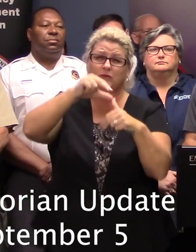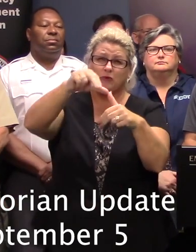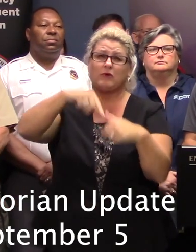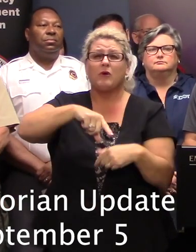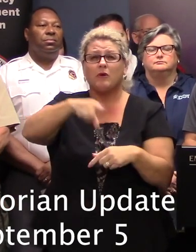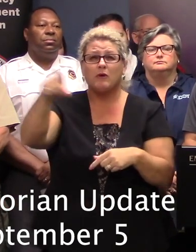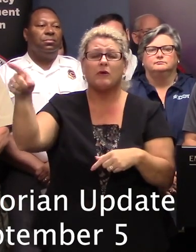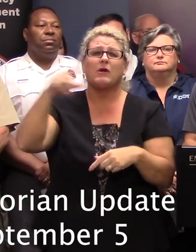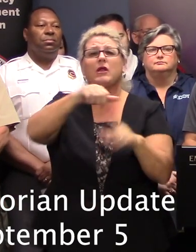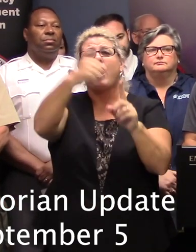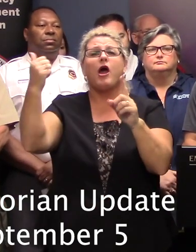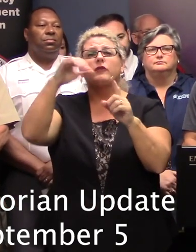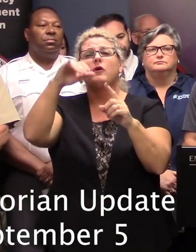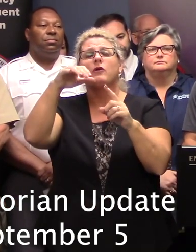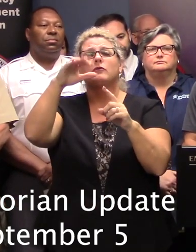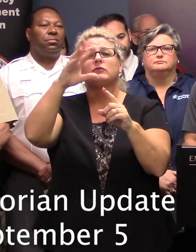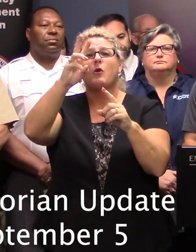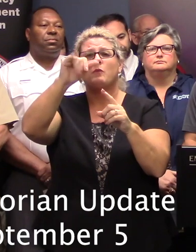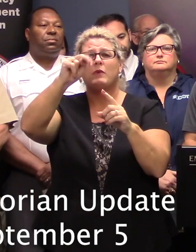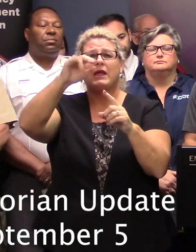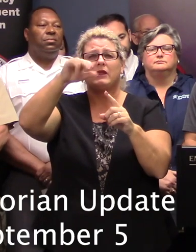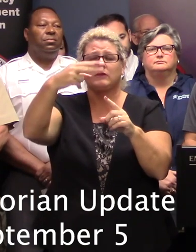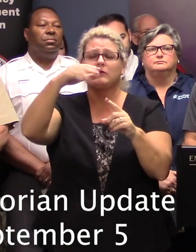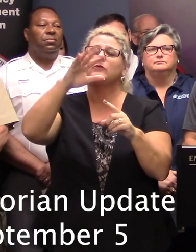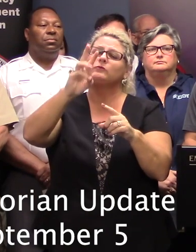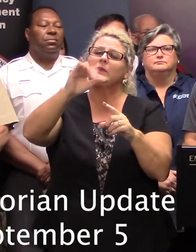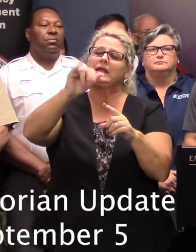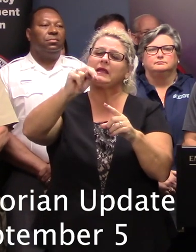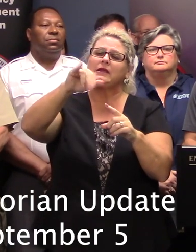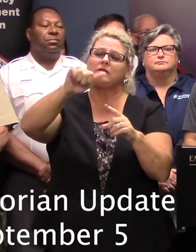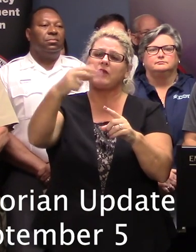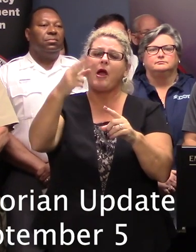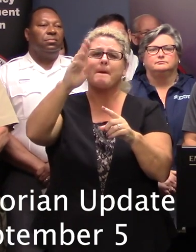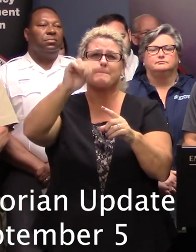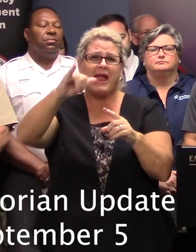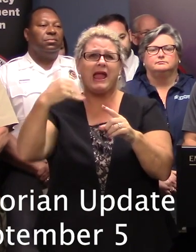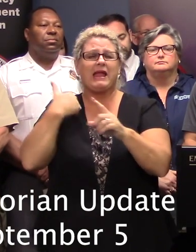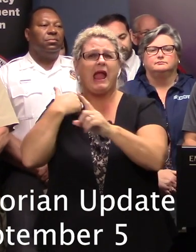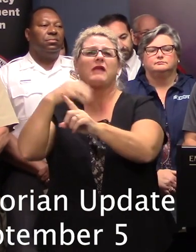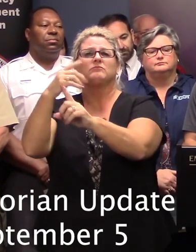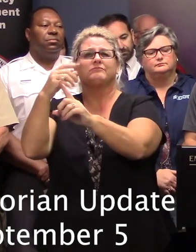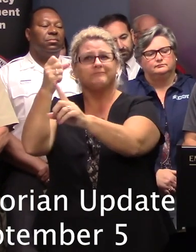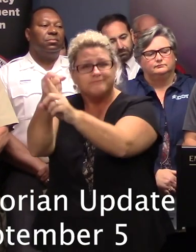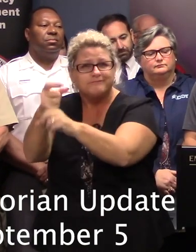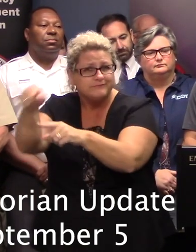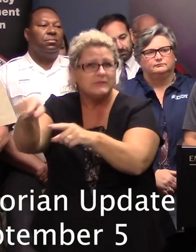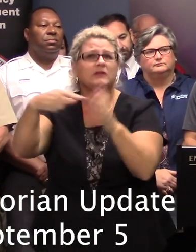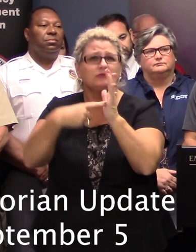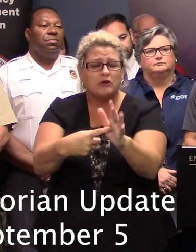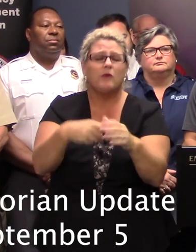had a gust to 86 miles an hour. Another buoy six miles off of Dewey's Island had an 81-mile-an-hour wind gust.